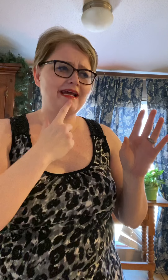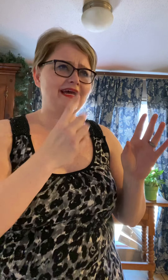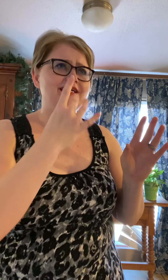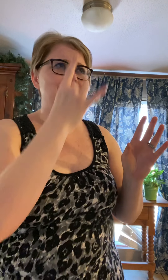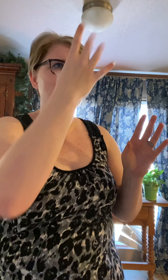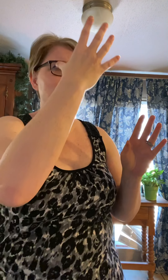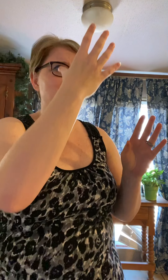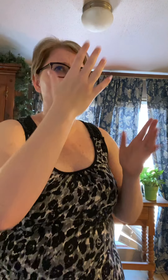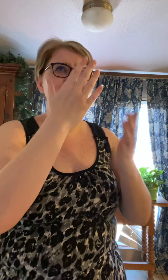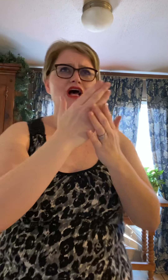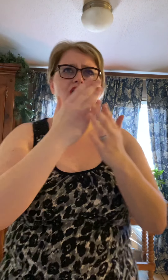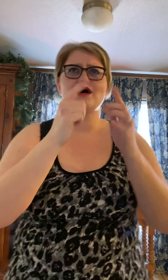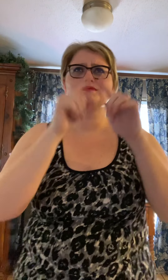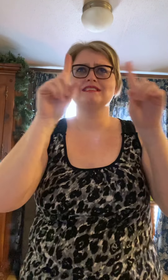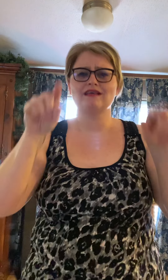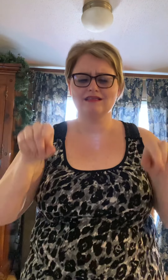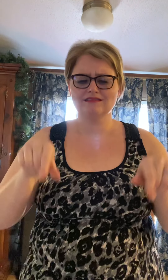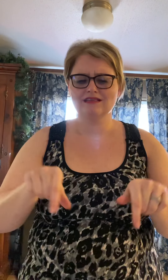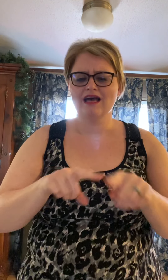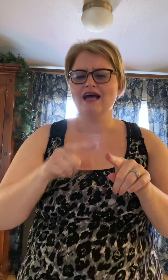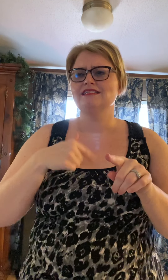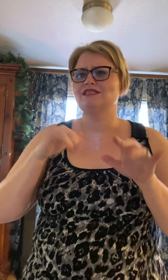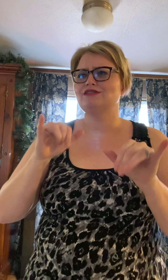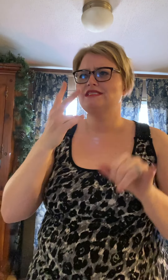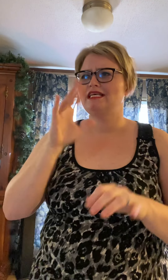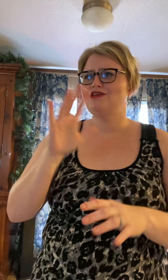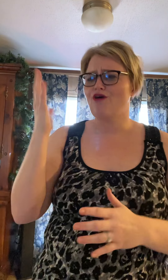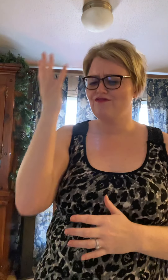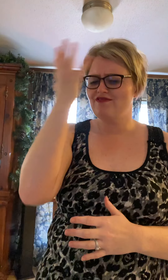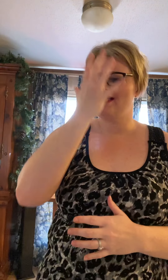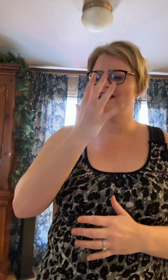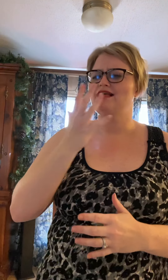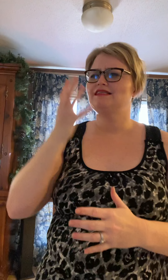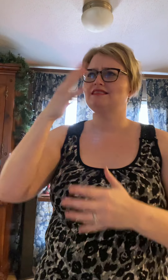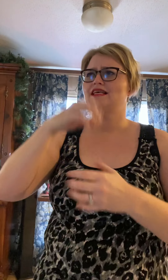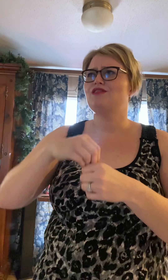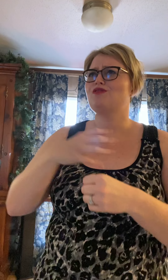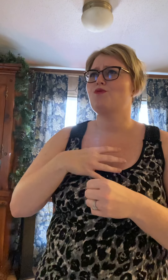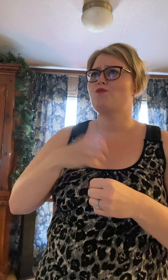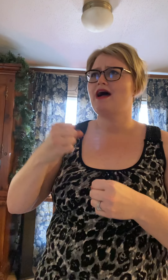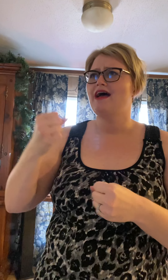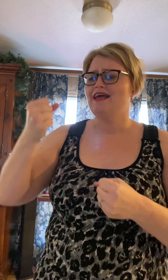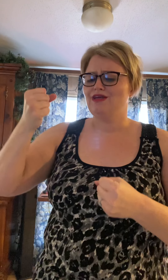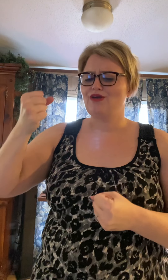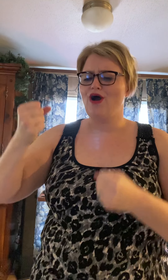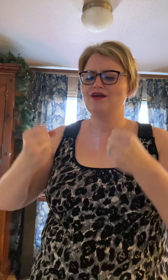lights Stop signs I still see your face In the white cards